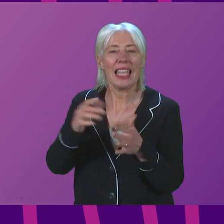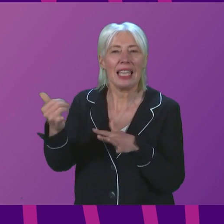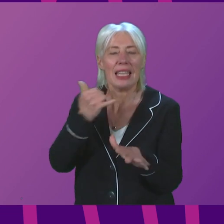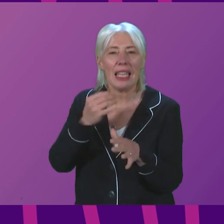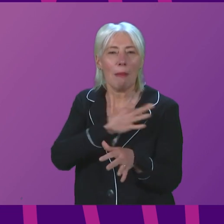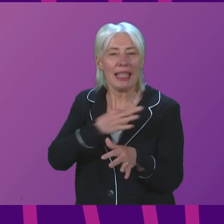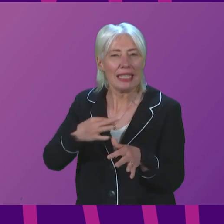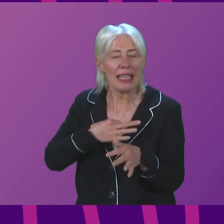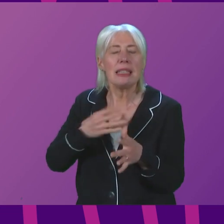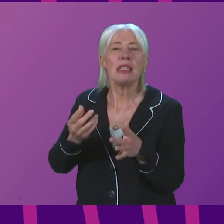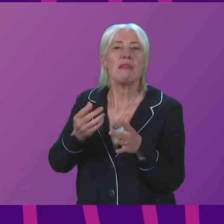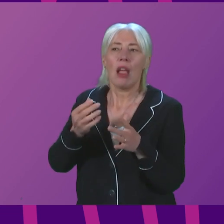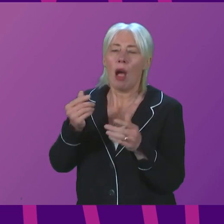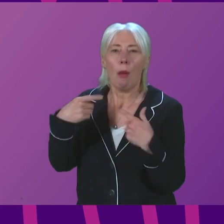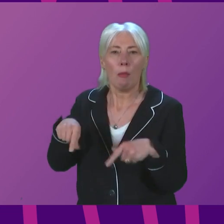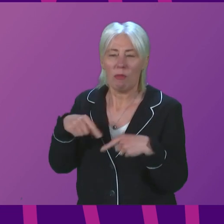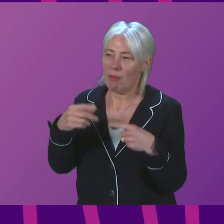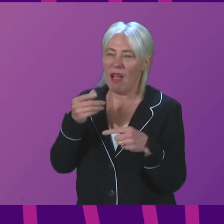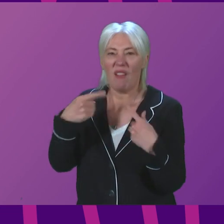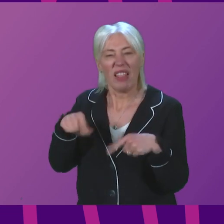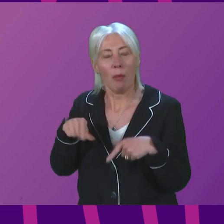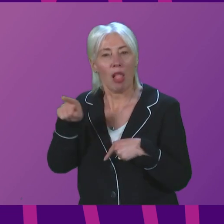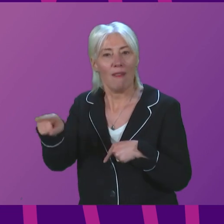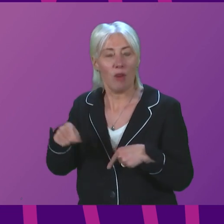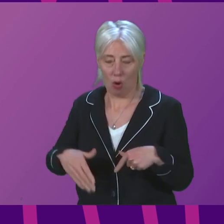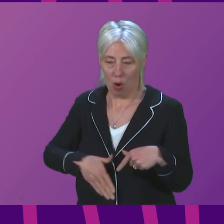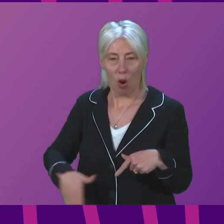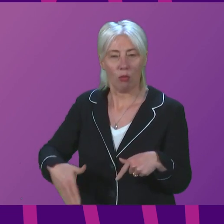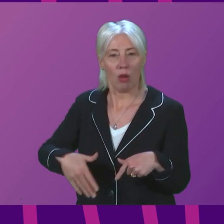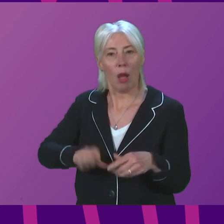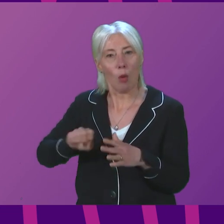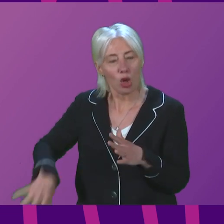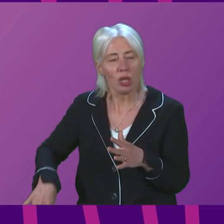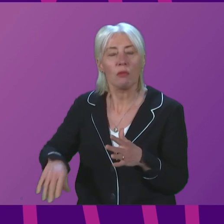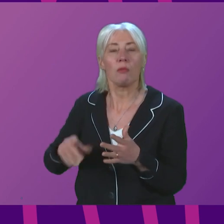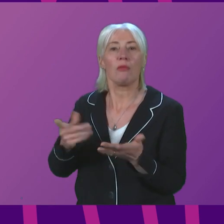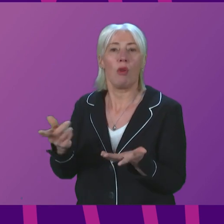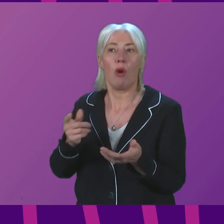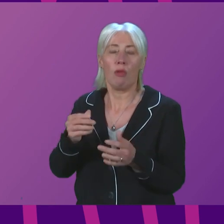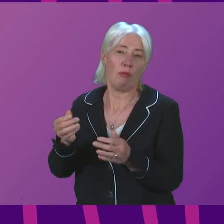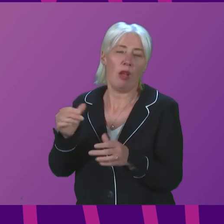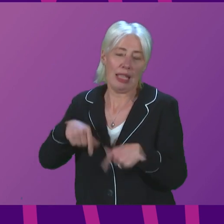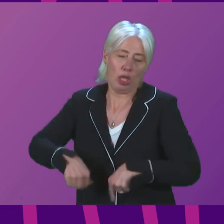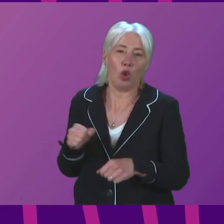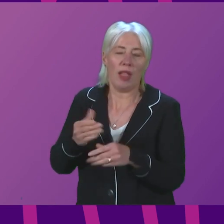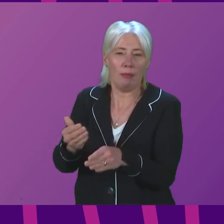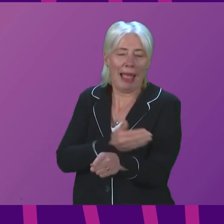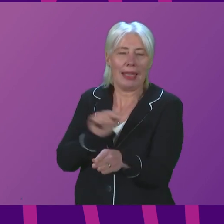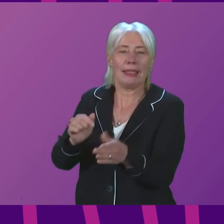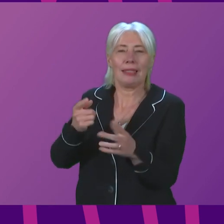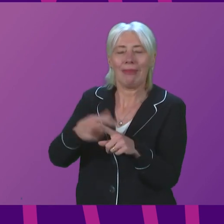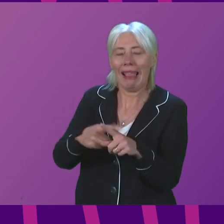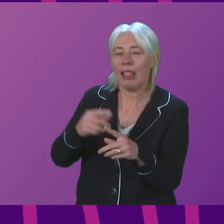Scotland is now trailing behind England and Wales on this important health care matter? First Minister. Firstly, can I say,